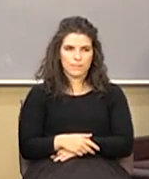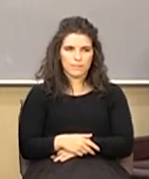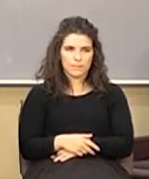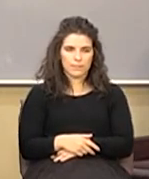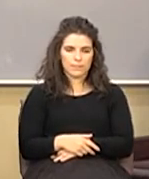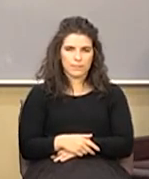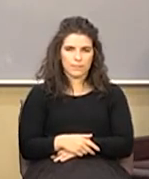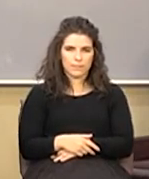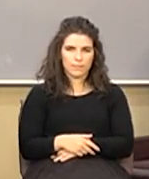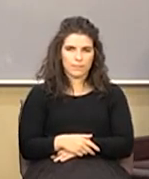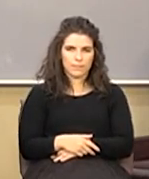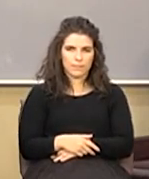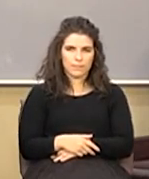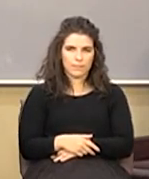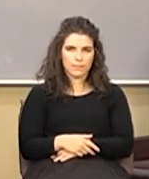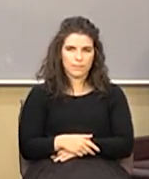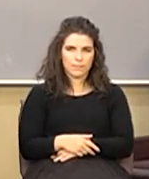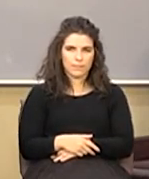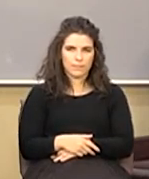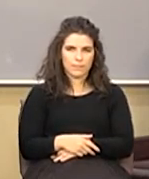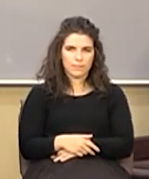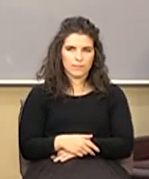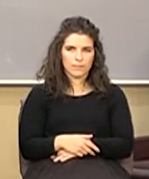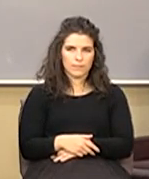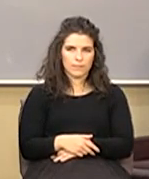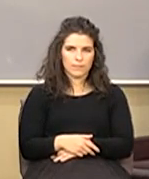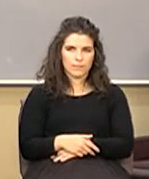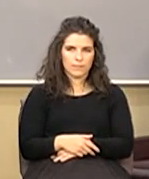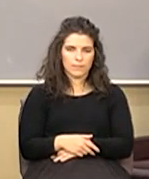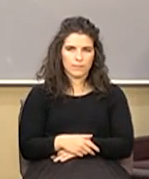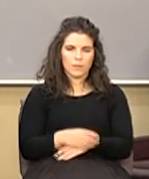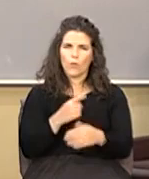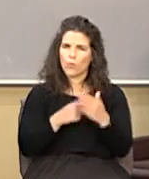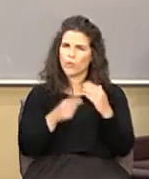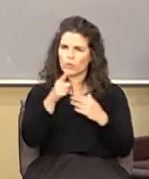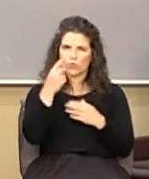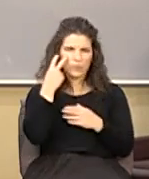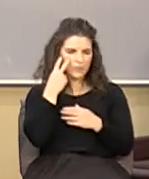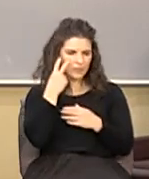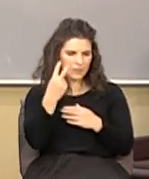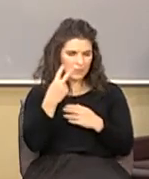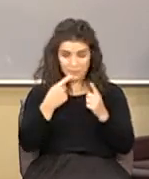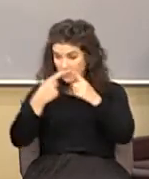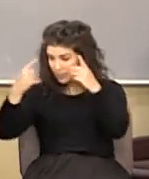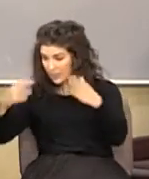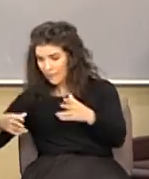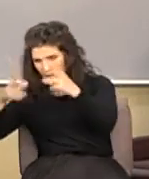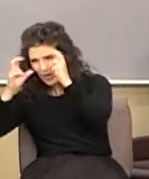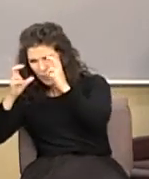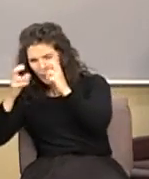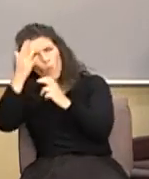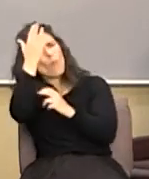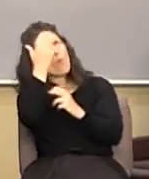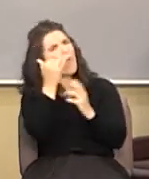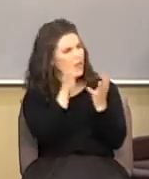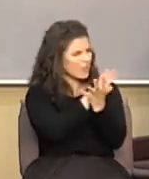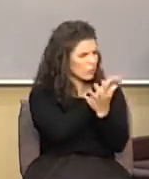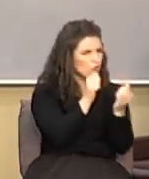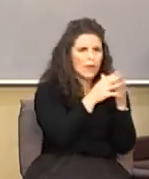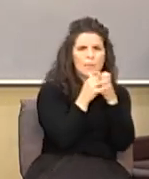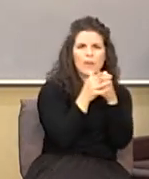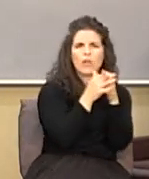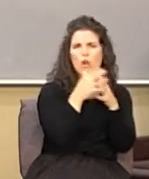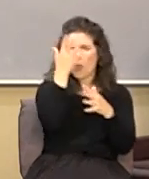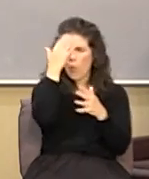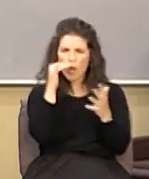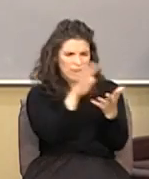would he want to destroy America or the West? It's because we've been the source of